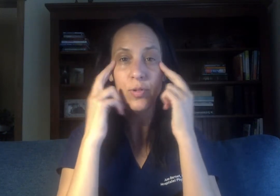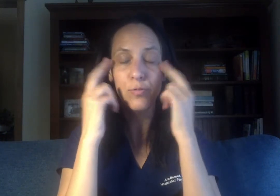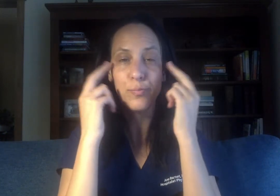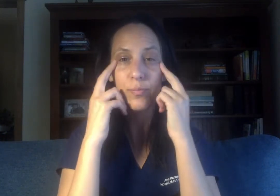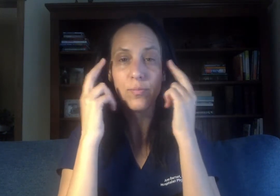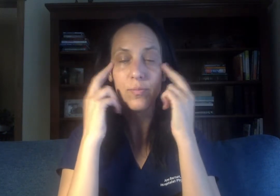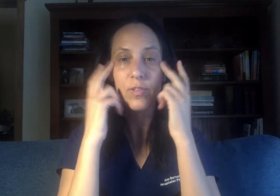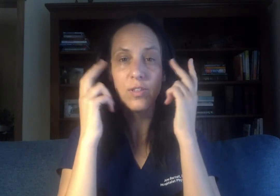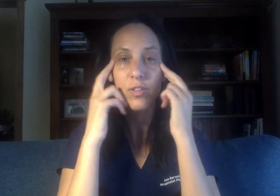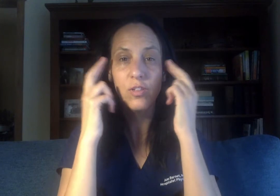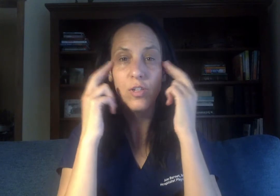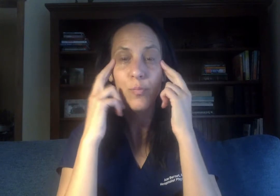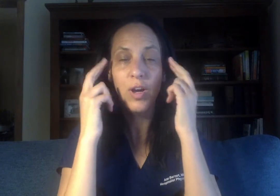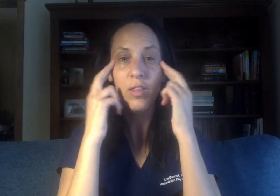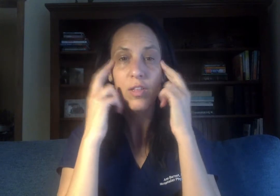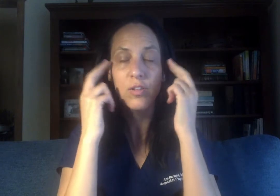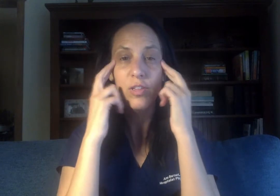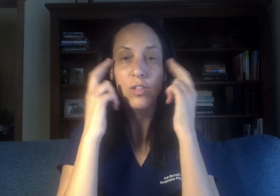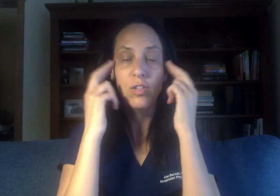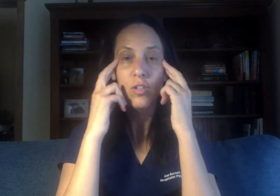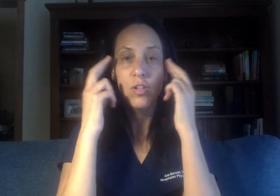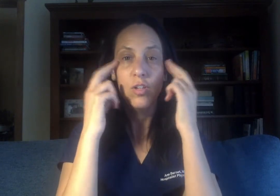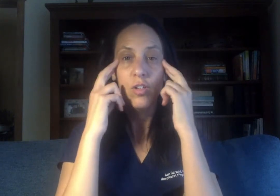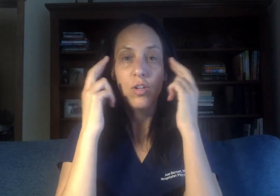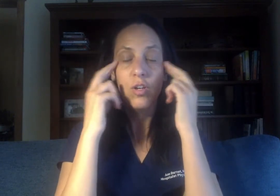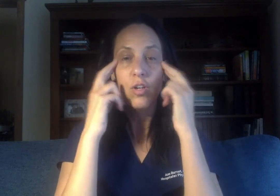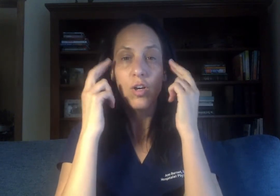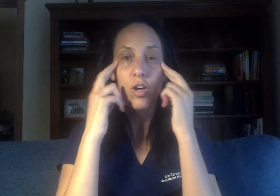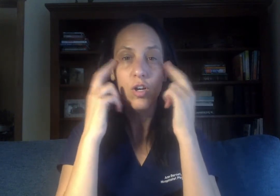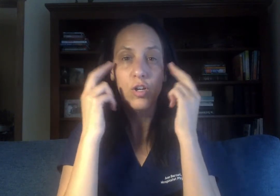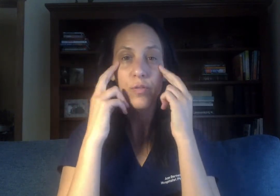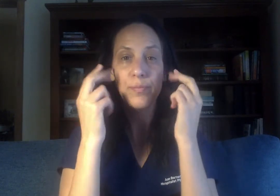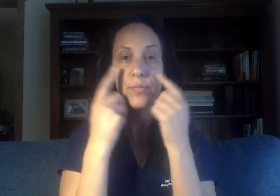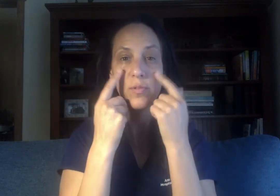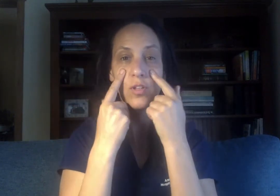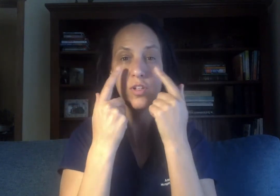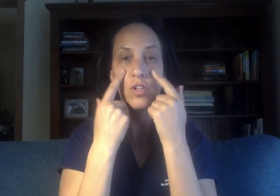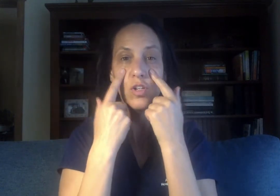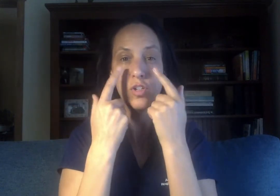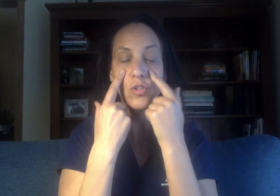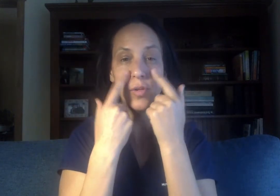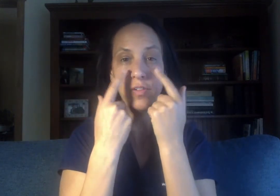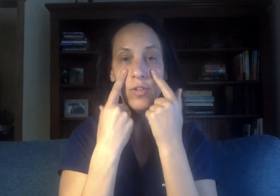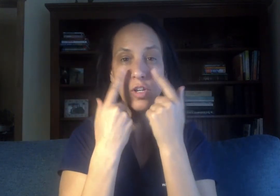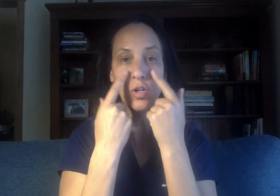deep breath so even though